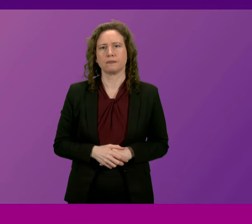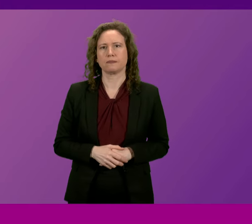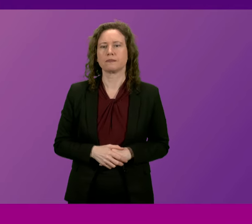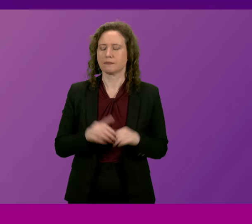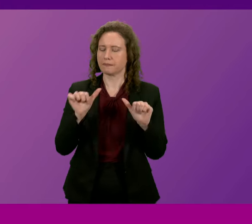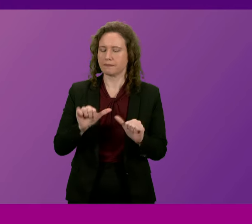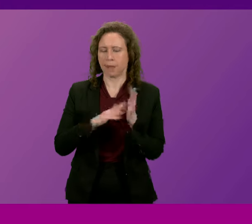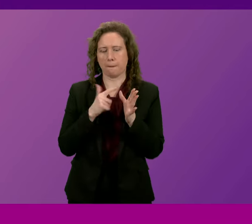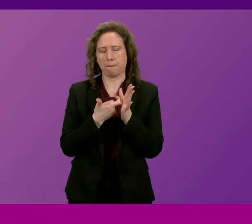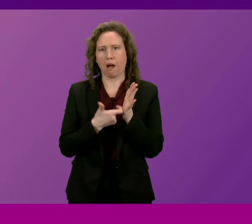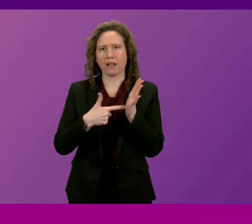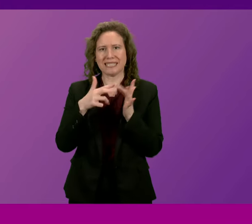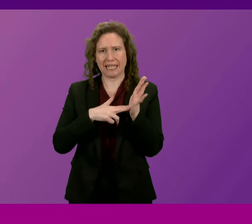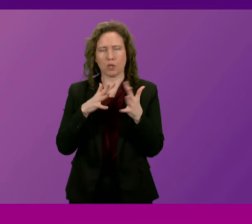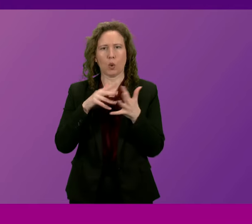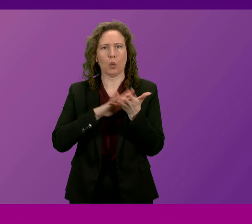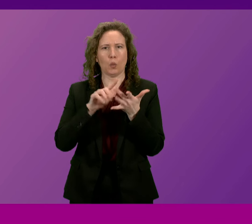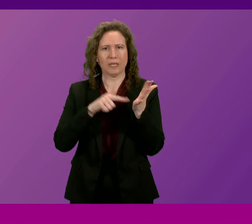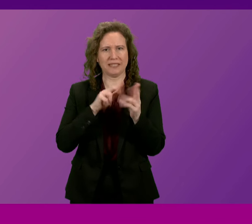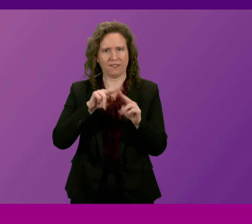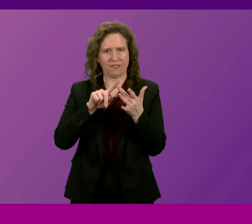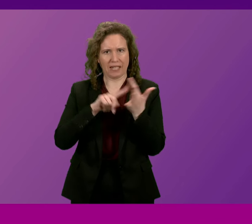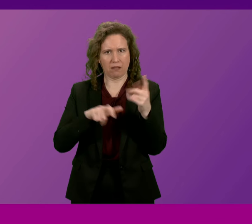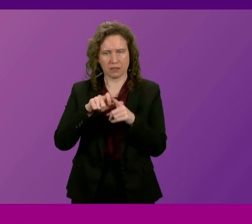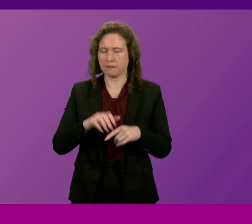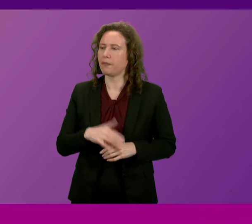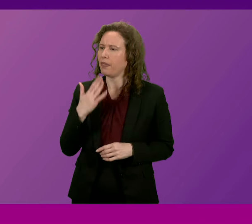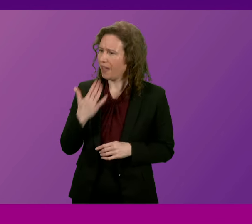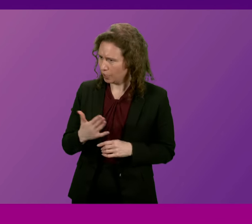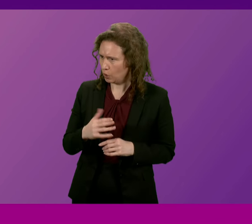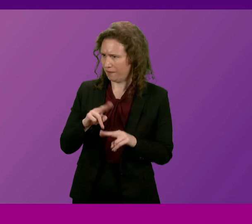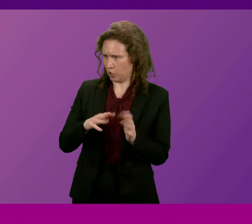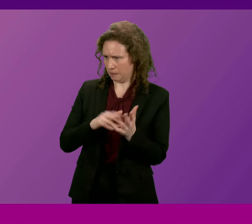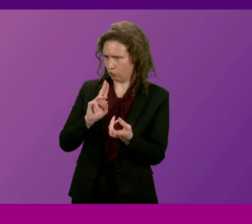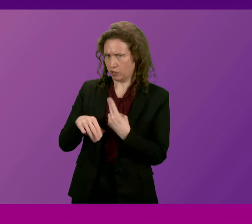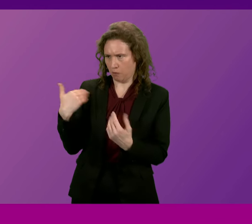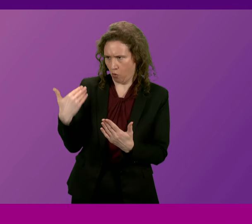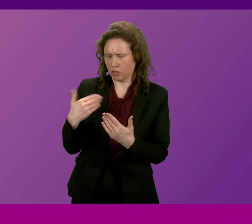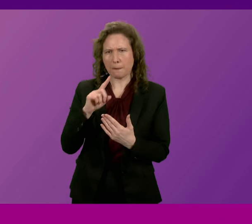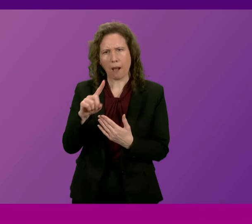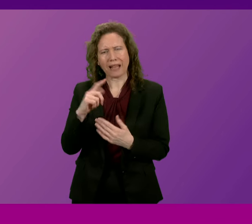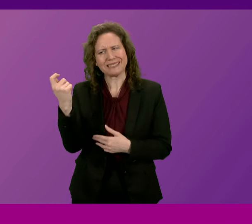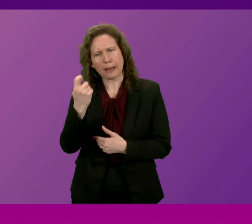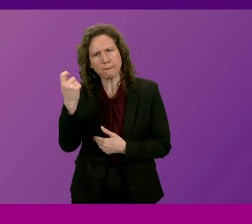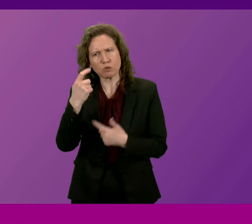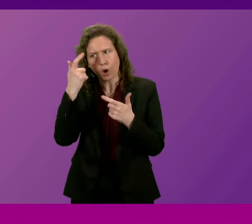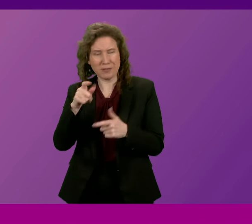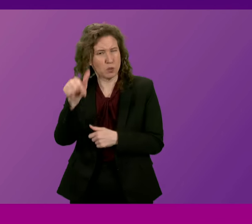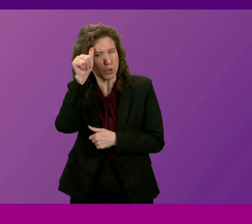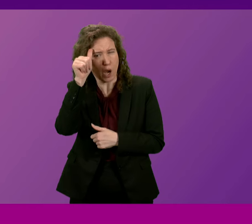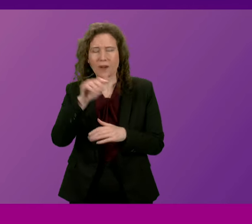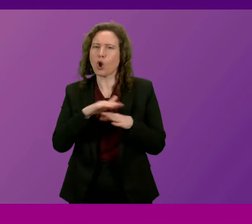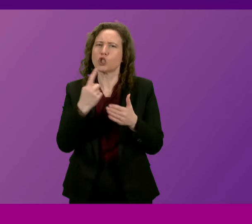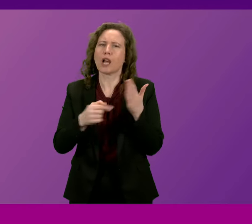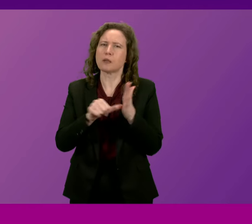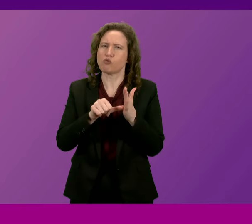Martin Whitfield. I'm very grateful, presiding officer, and I thank the First Minister for his response. But temporary accommodation, as he's aware, is not just